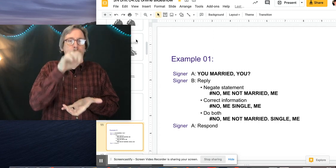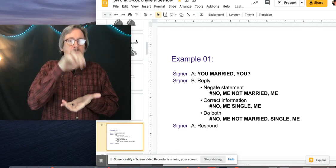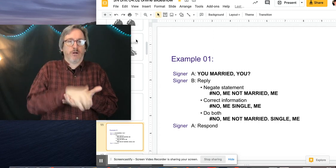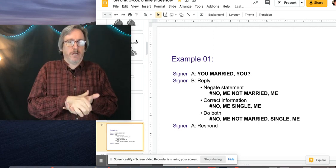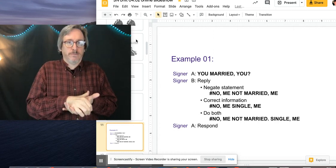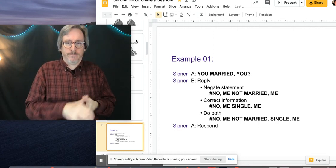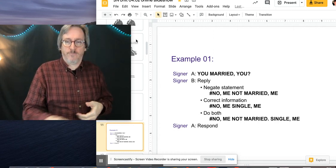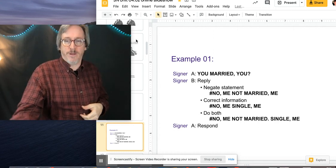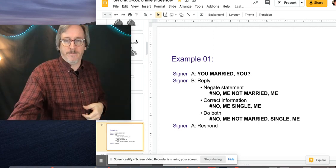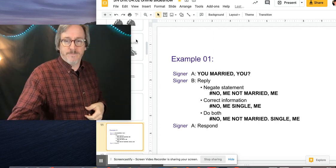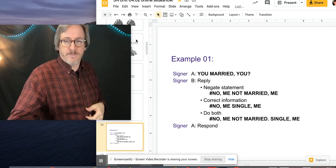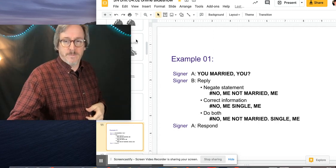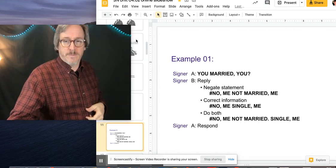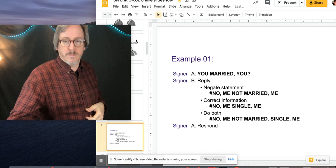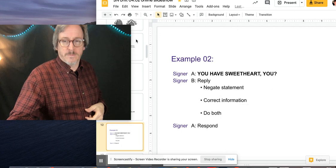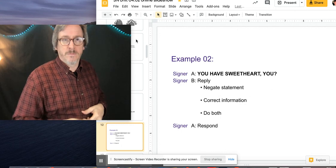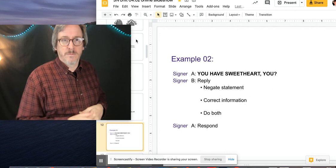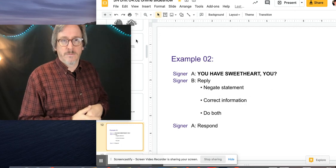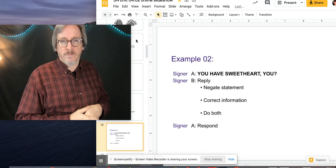Not married, right?